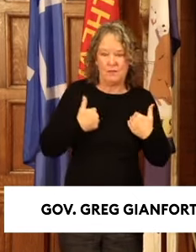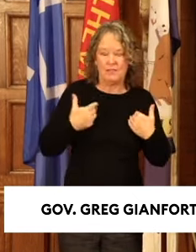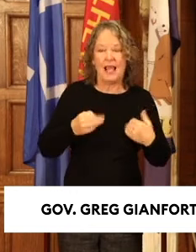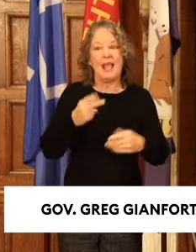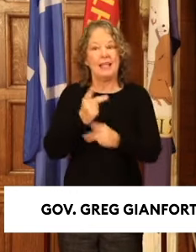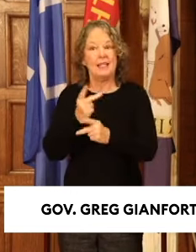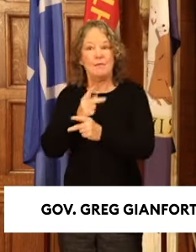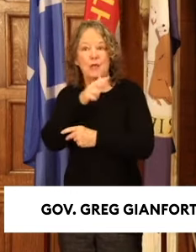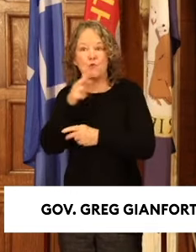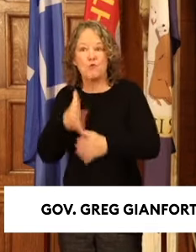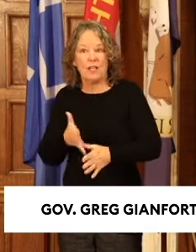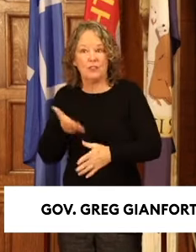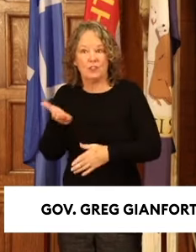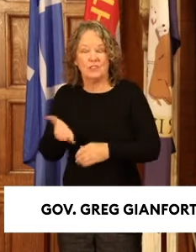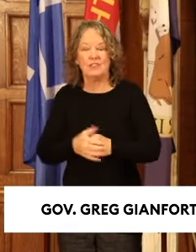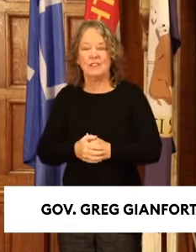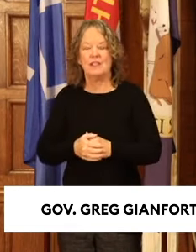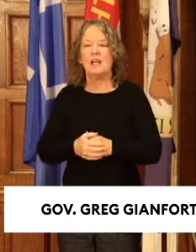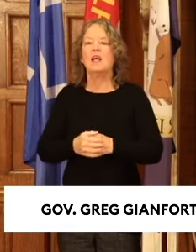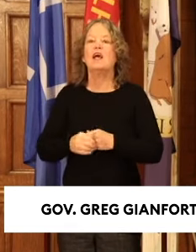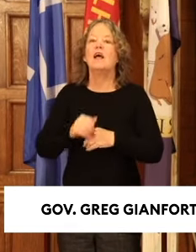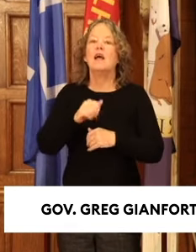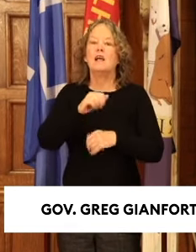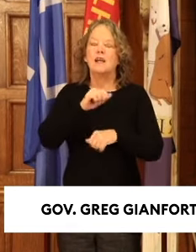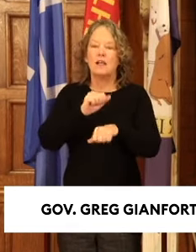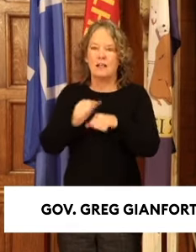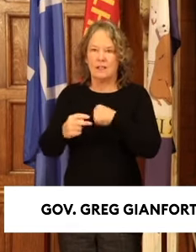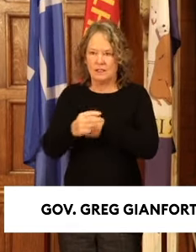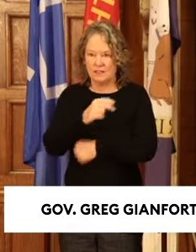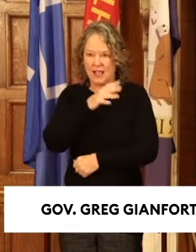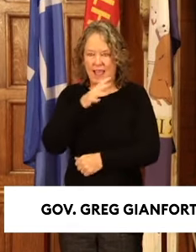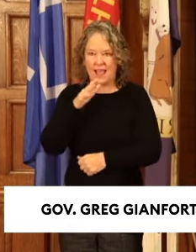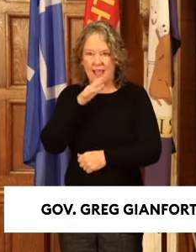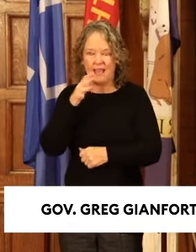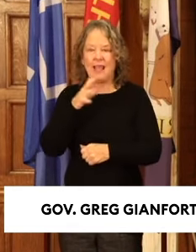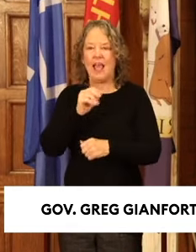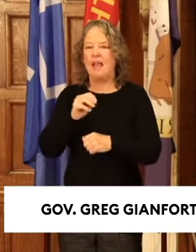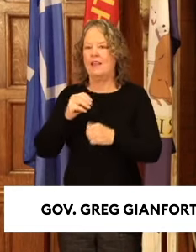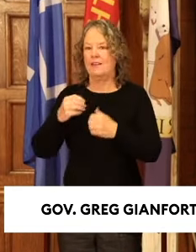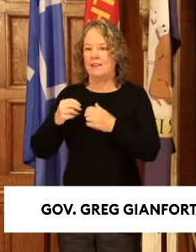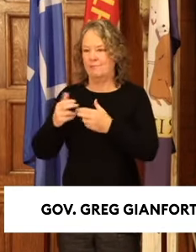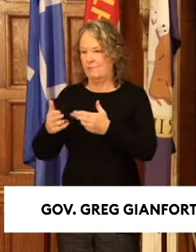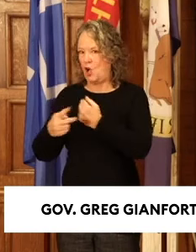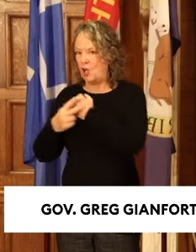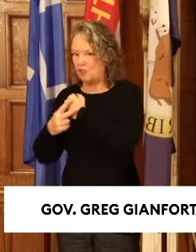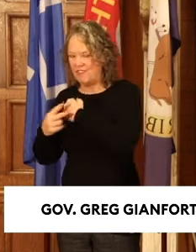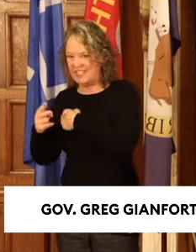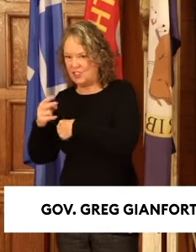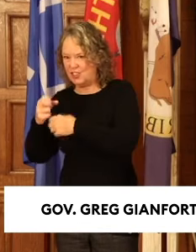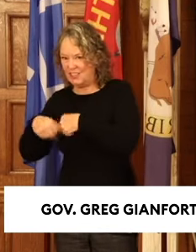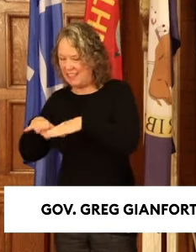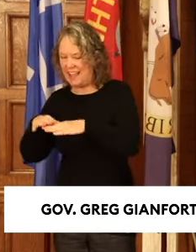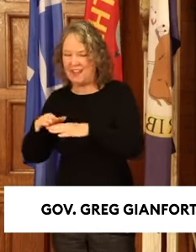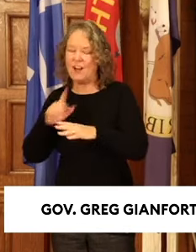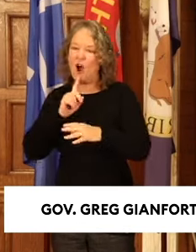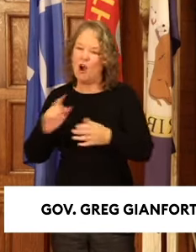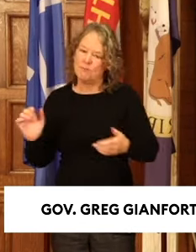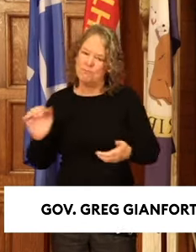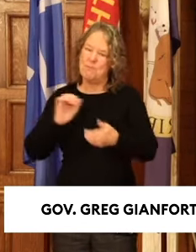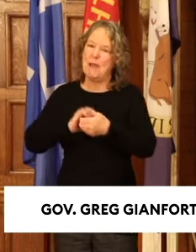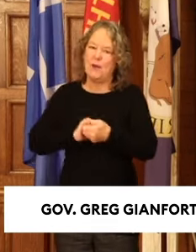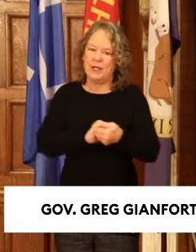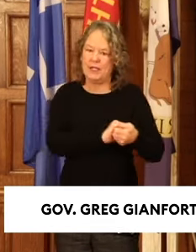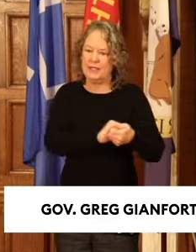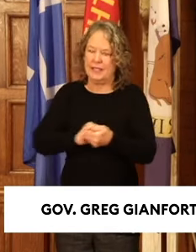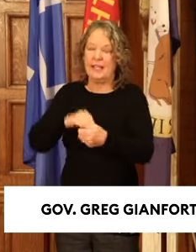Production ag and conservation are not mutually exclusive. We married production ag and conservation